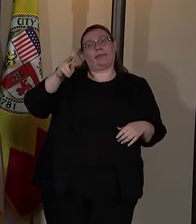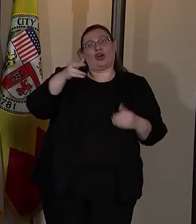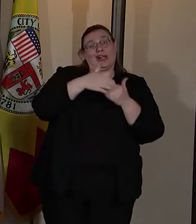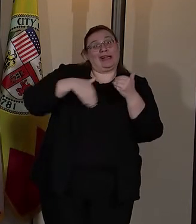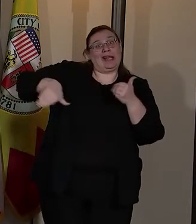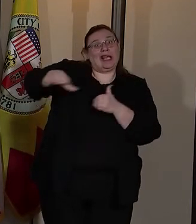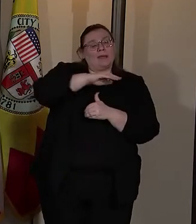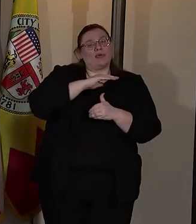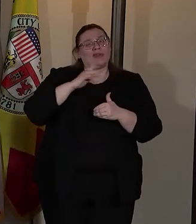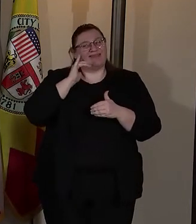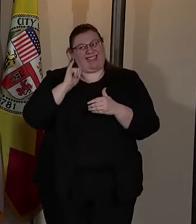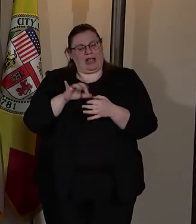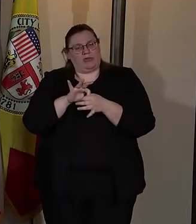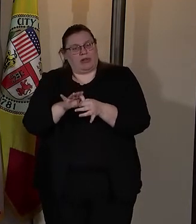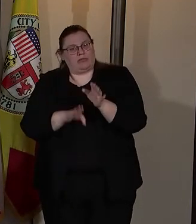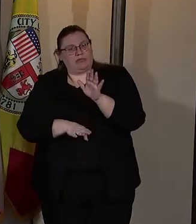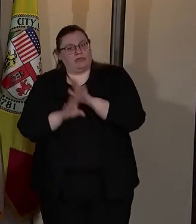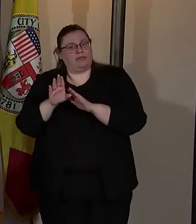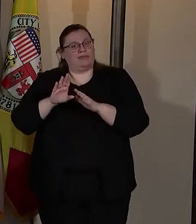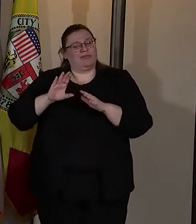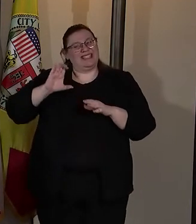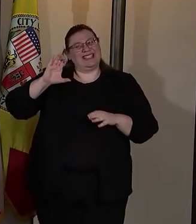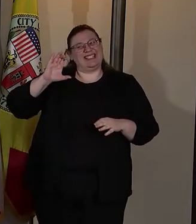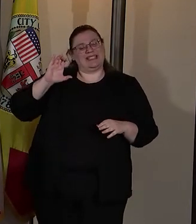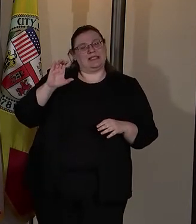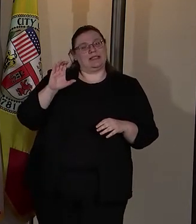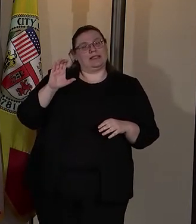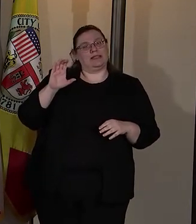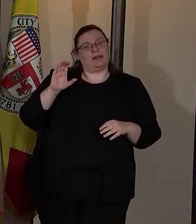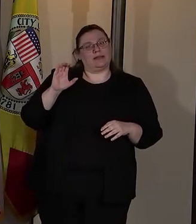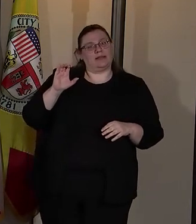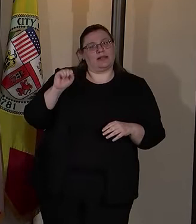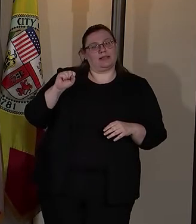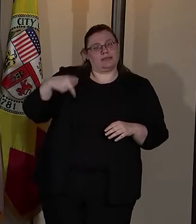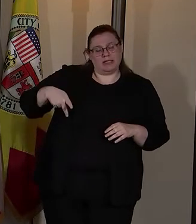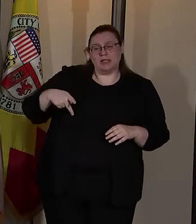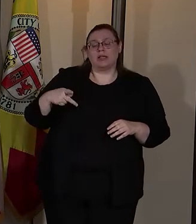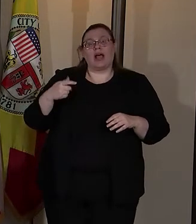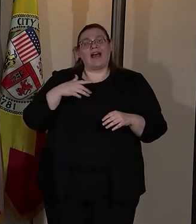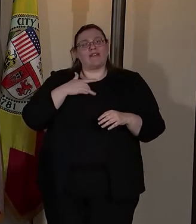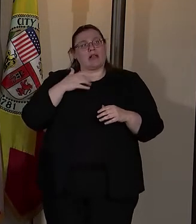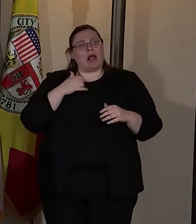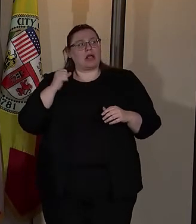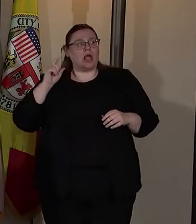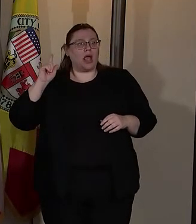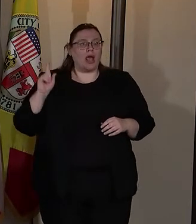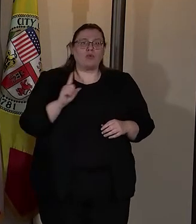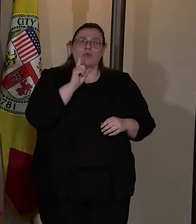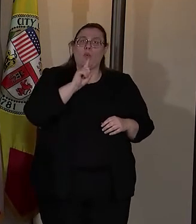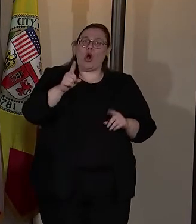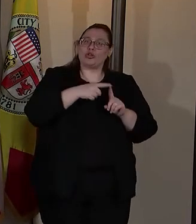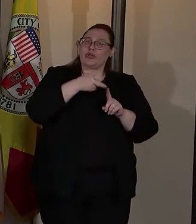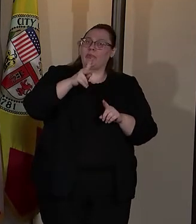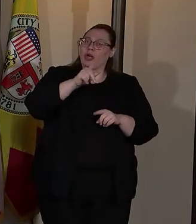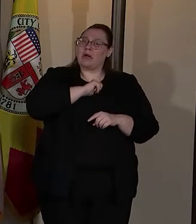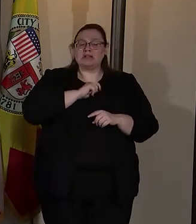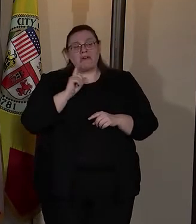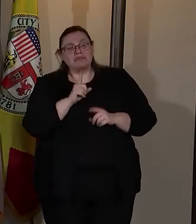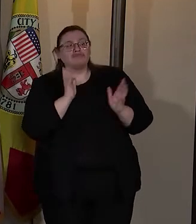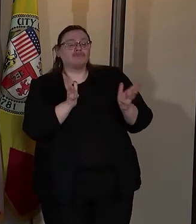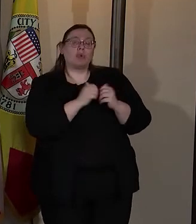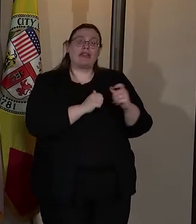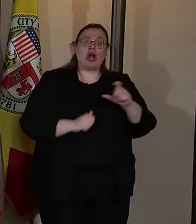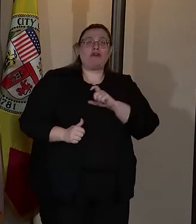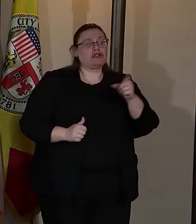relationship-based policing, now people feel like I can walk down the block to the park and talk to an